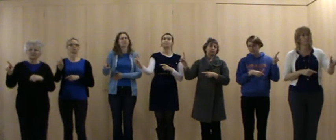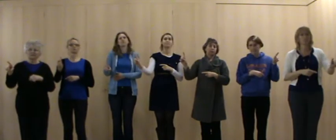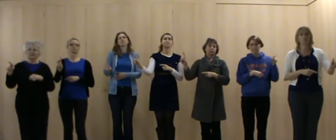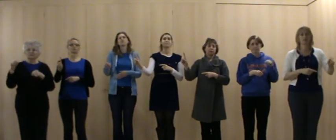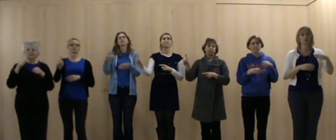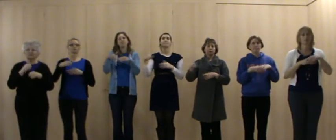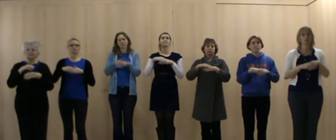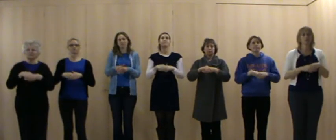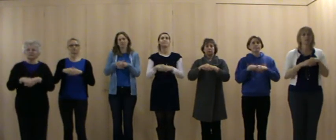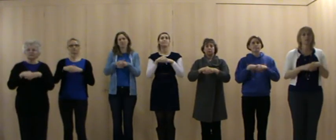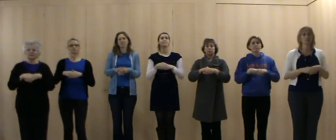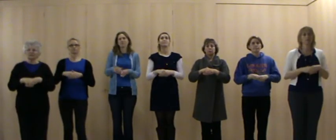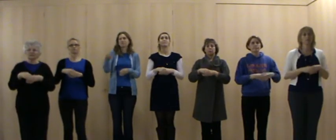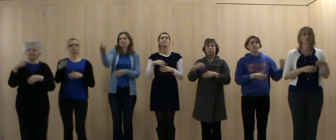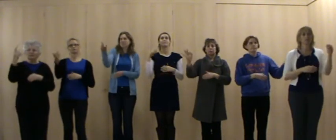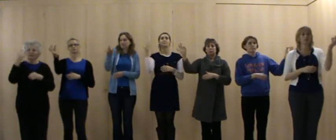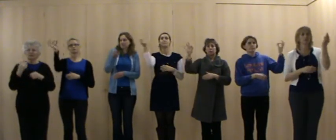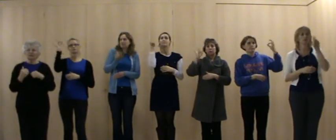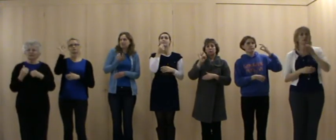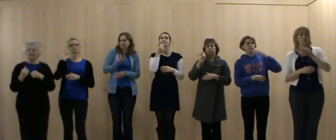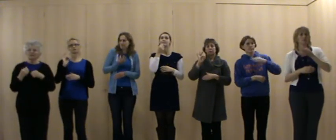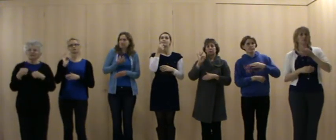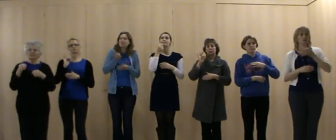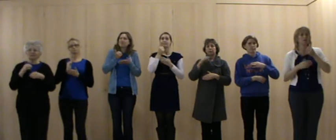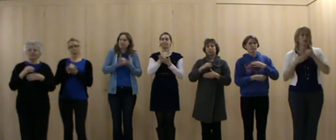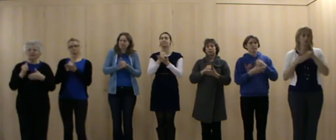call of a friend.